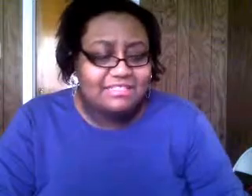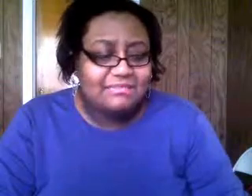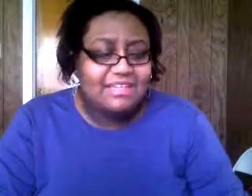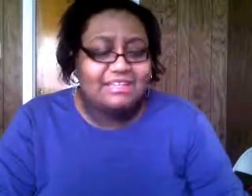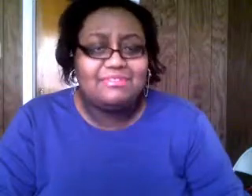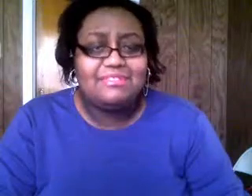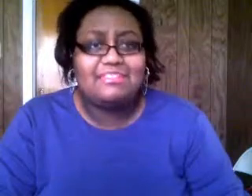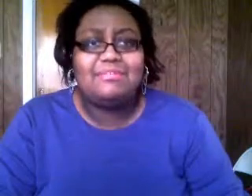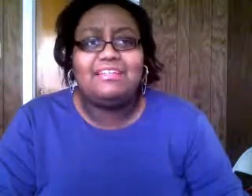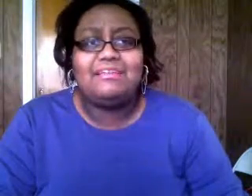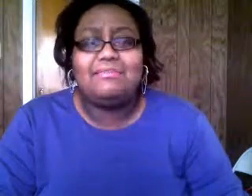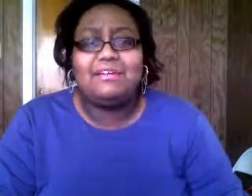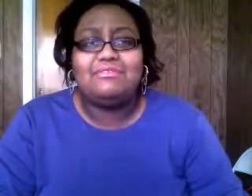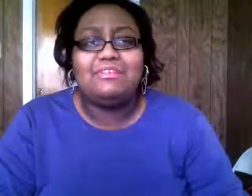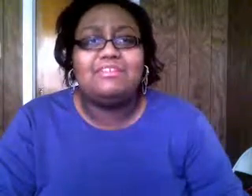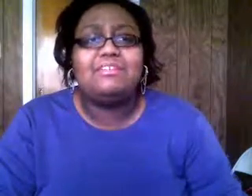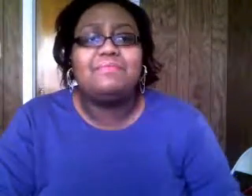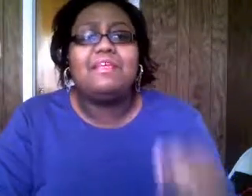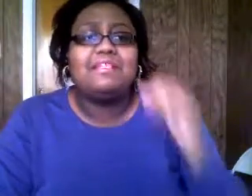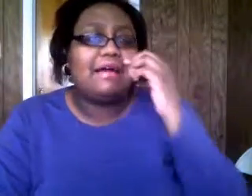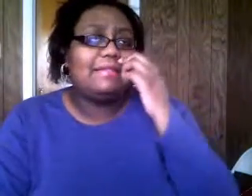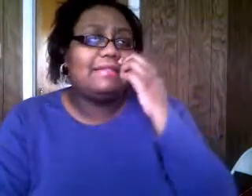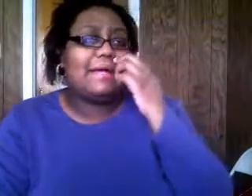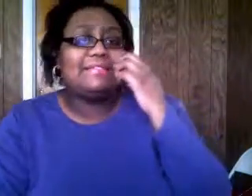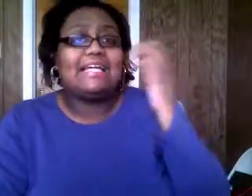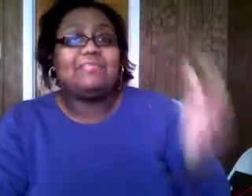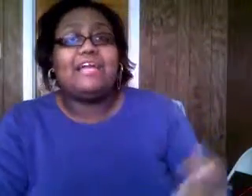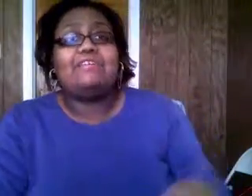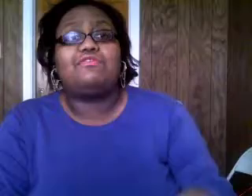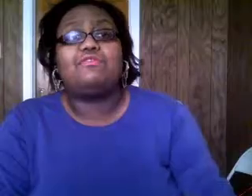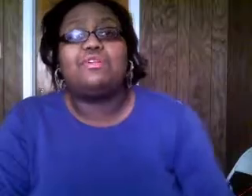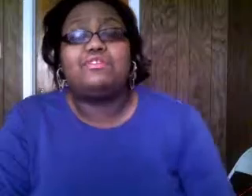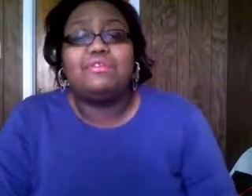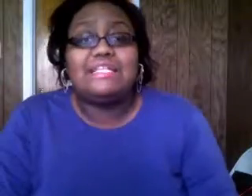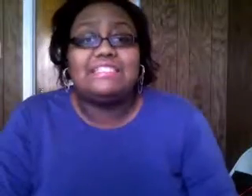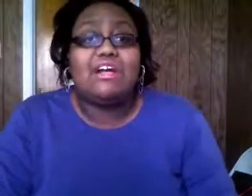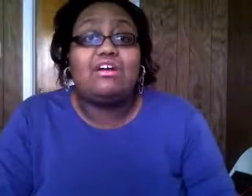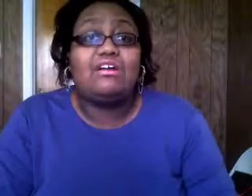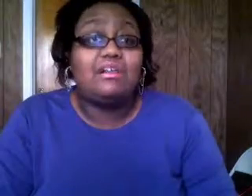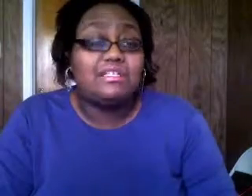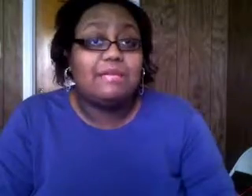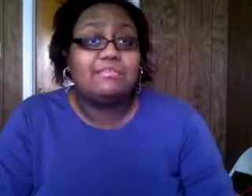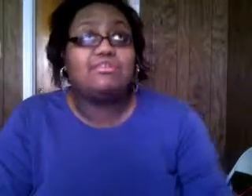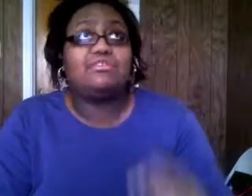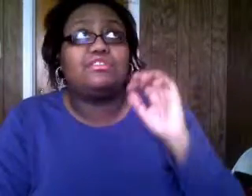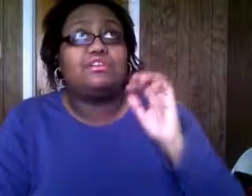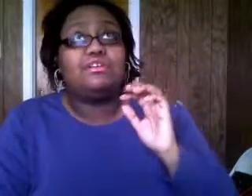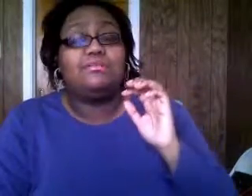i'm like it was just some lady i mean i don't know who it is so i look outside the bathroom window and i see our other neighbors across the um